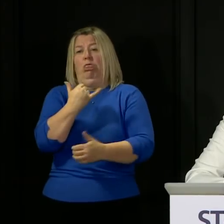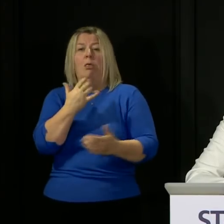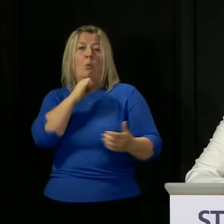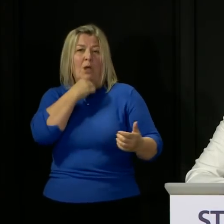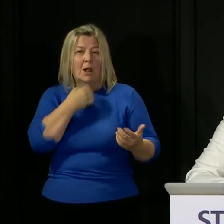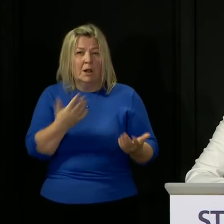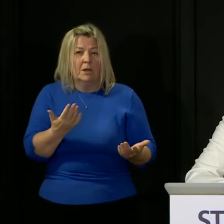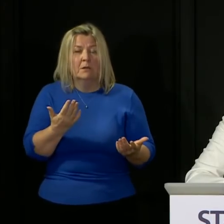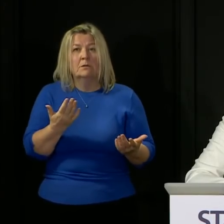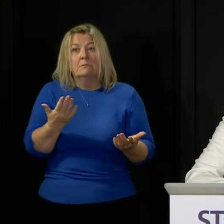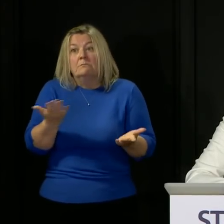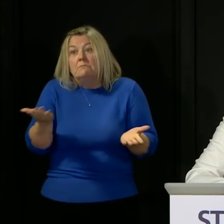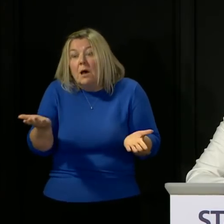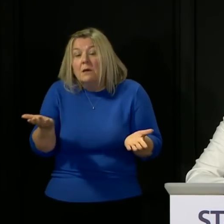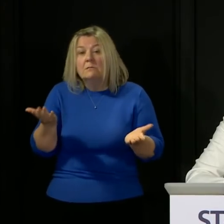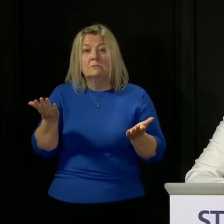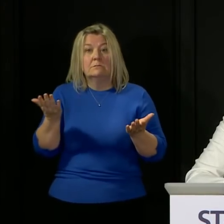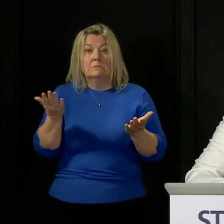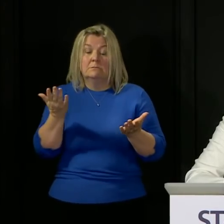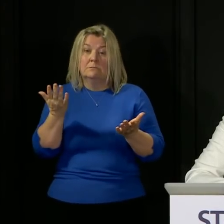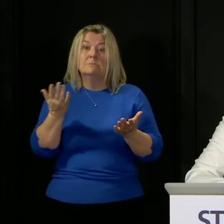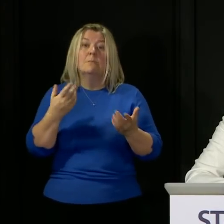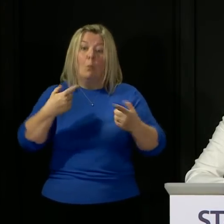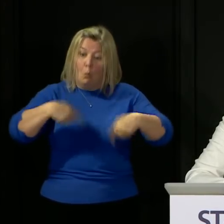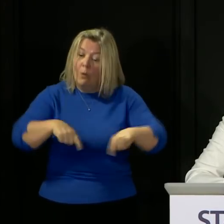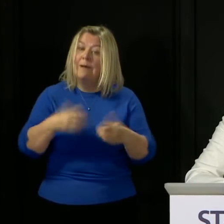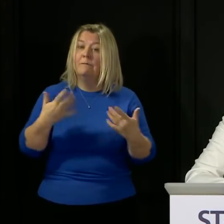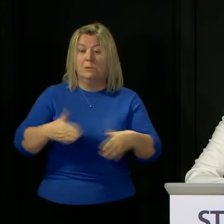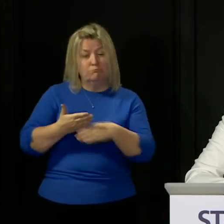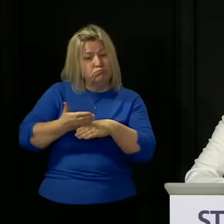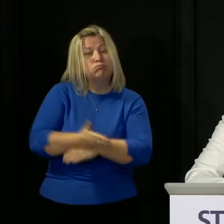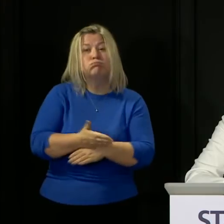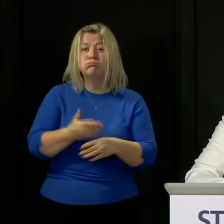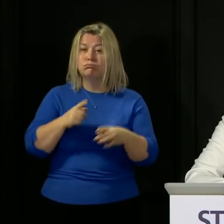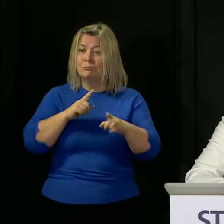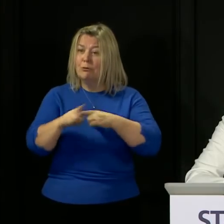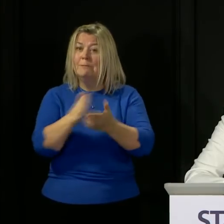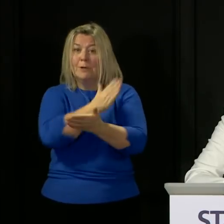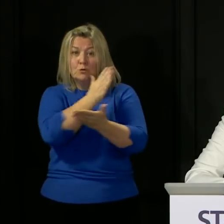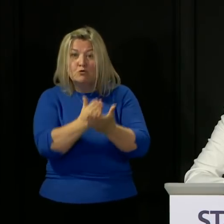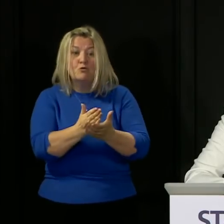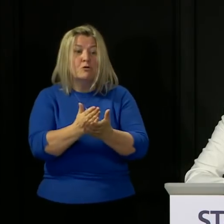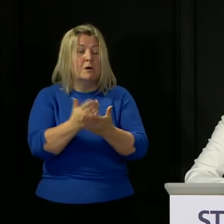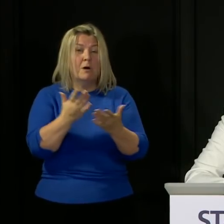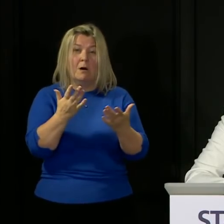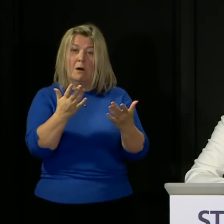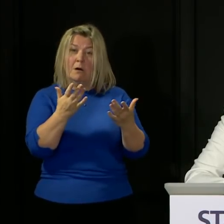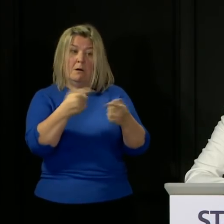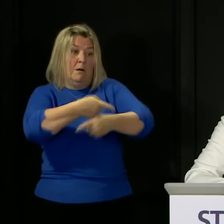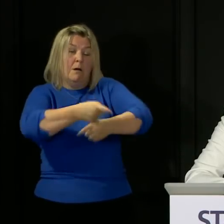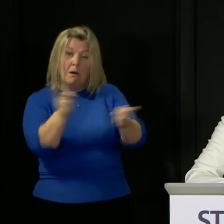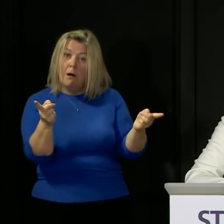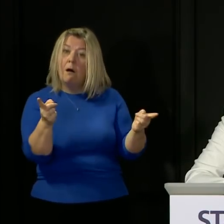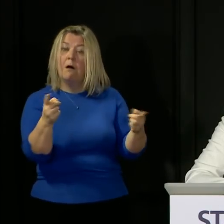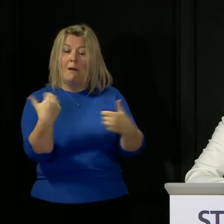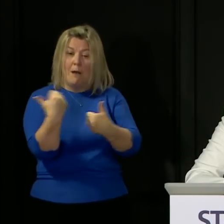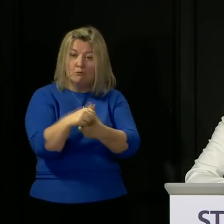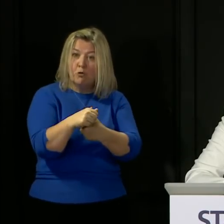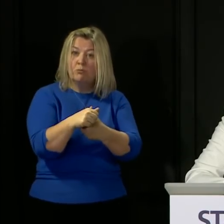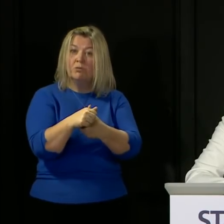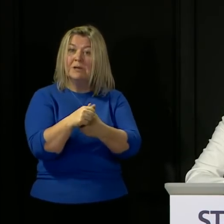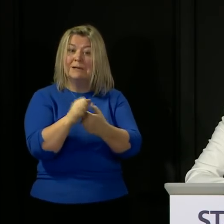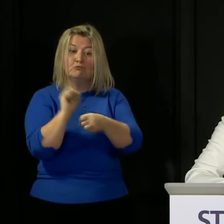doubt about the priority and the urgency we attach to making sure that there is appropriate